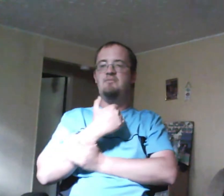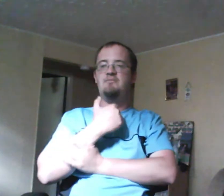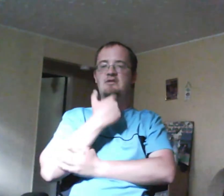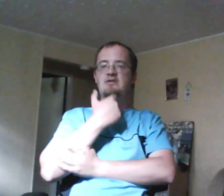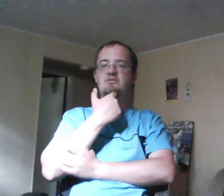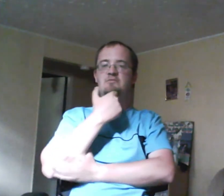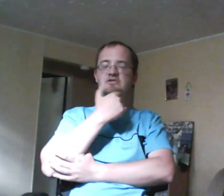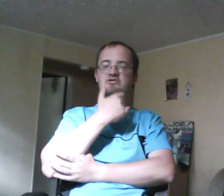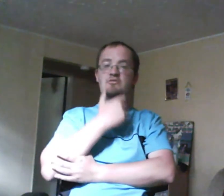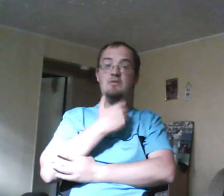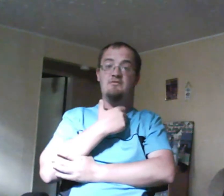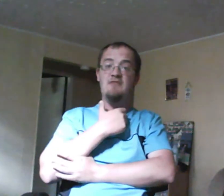find those pictures? What the fuck?